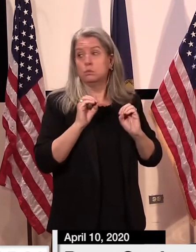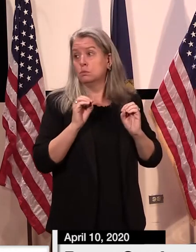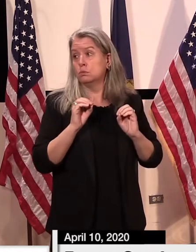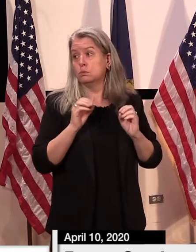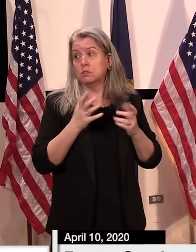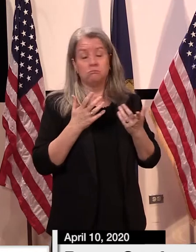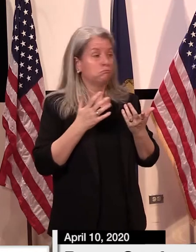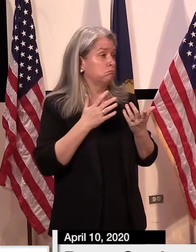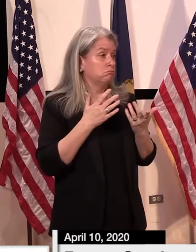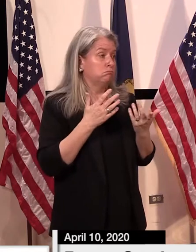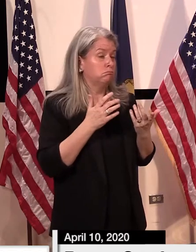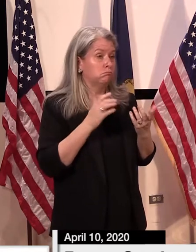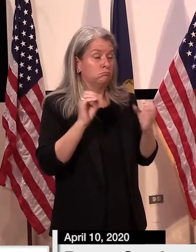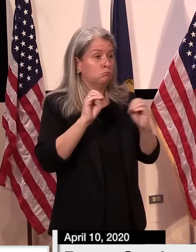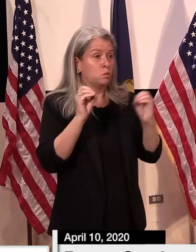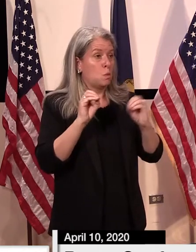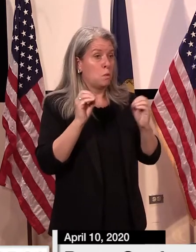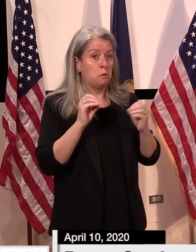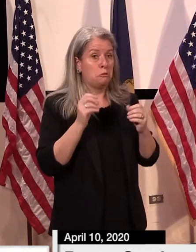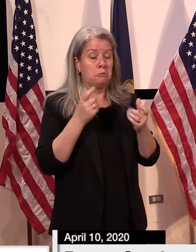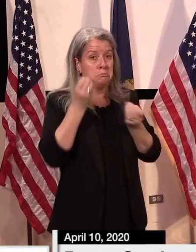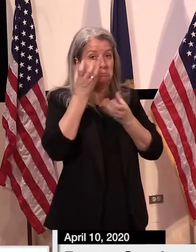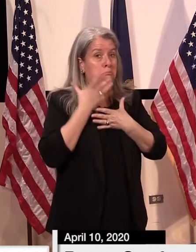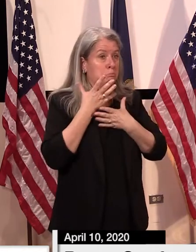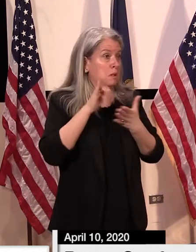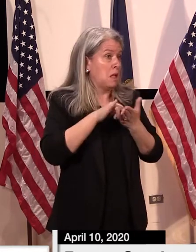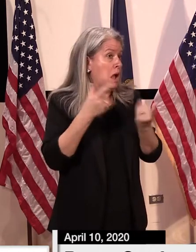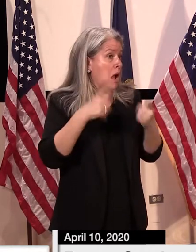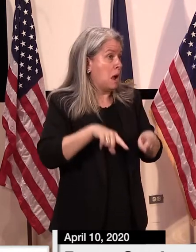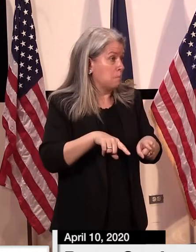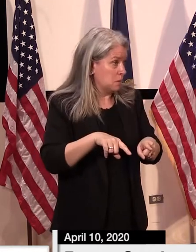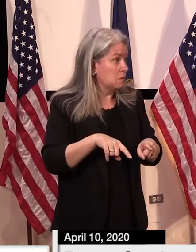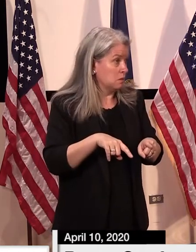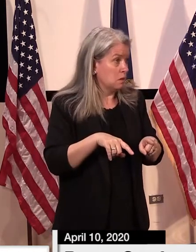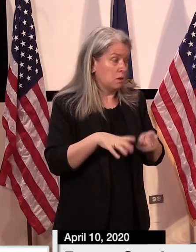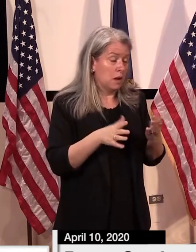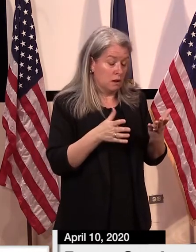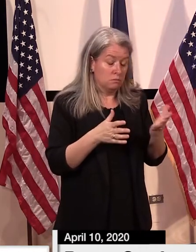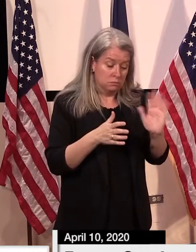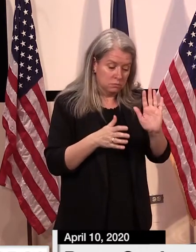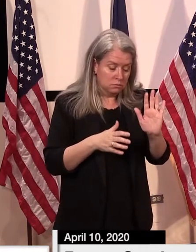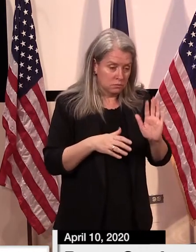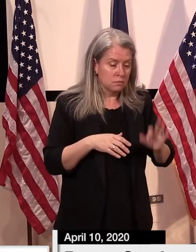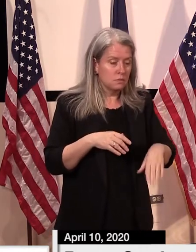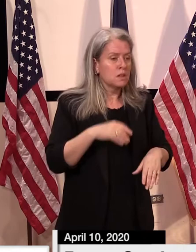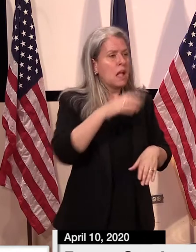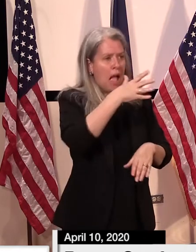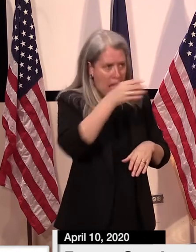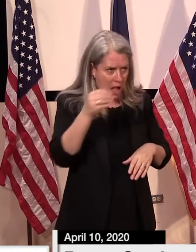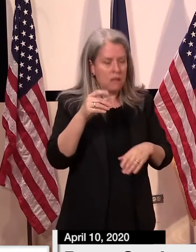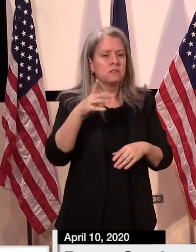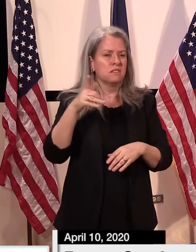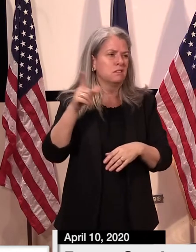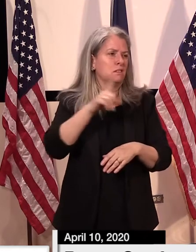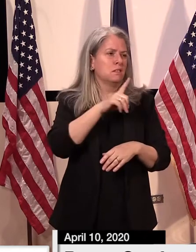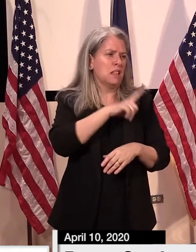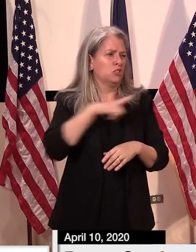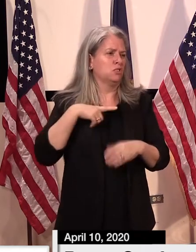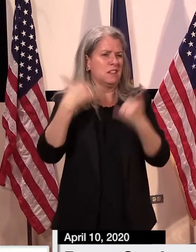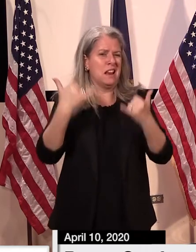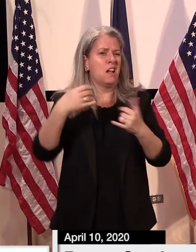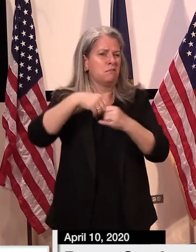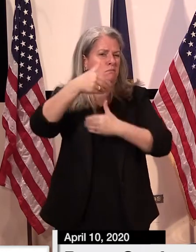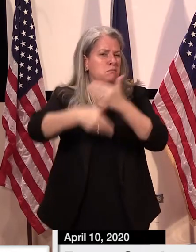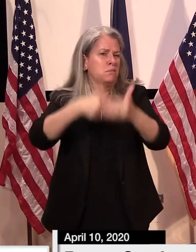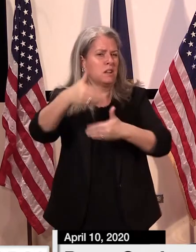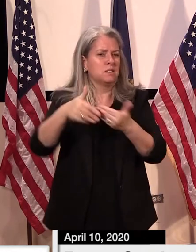anybody calling about that. But suffice it to say, I believe we're working in partnership with the legislature.